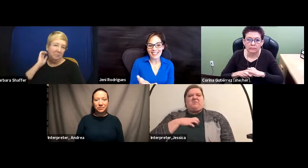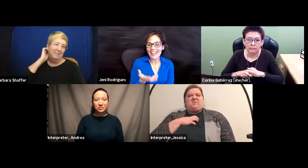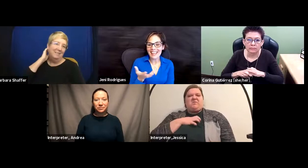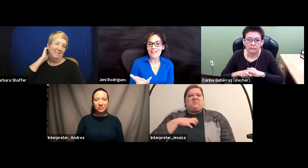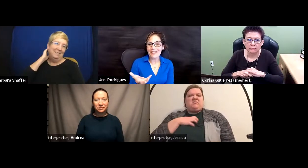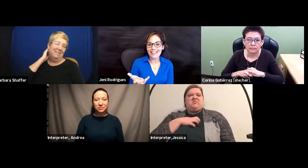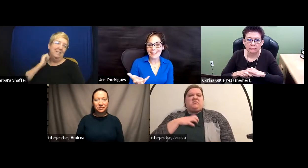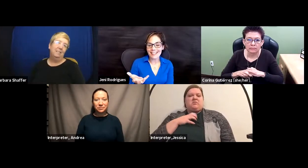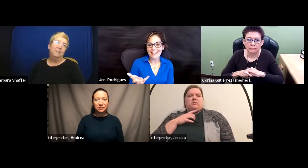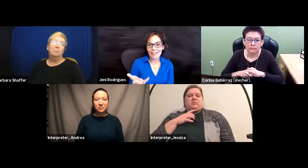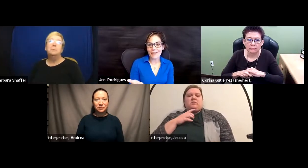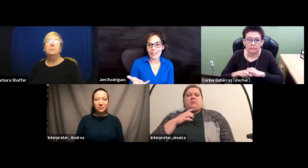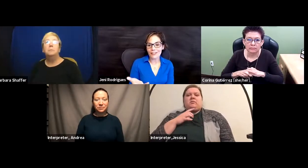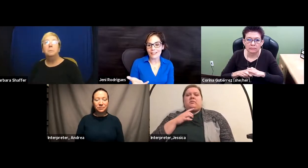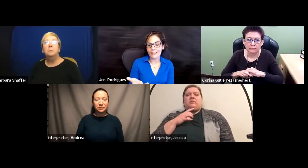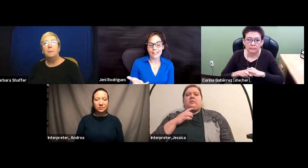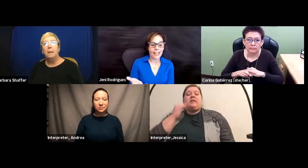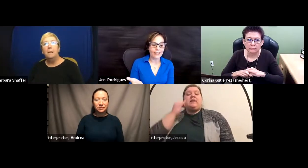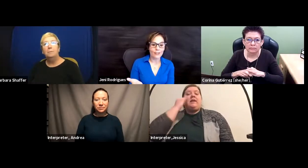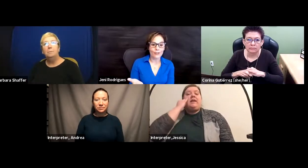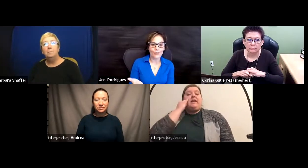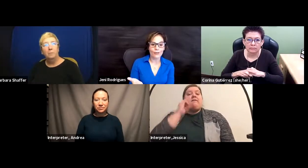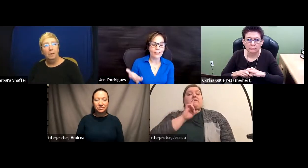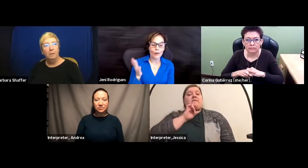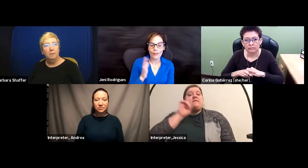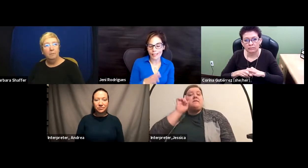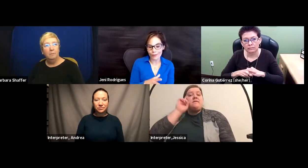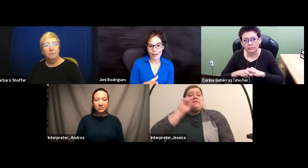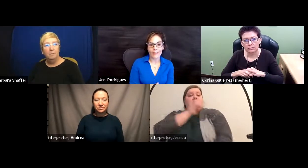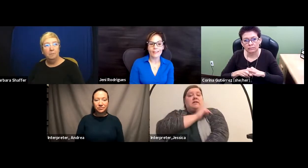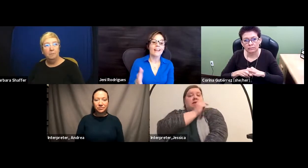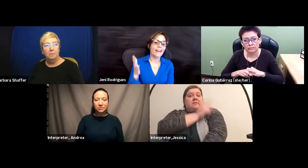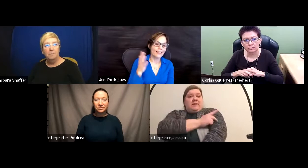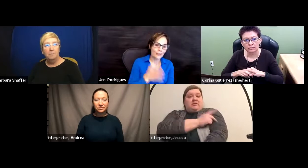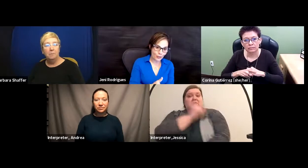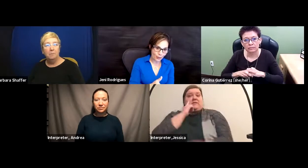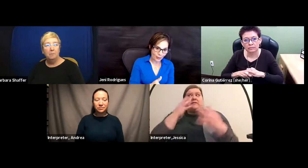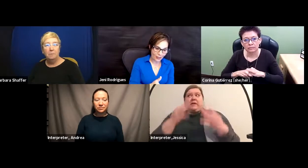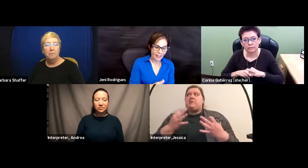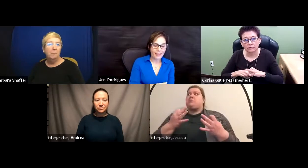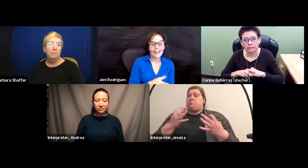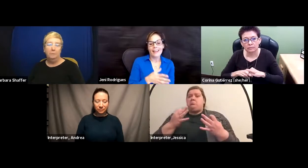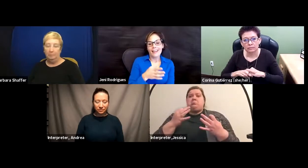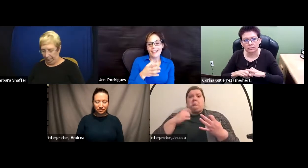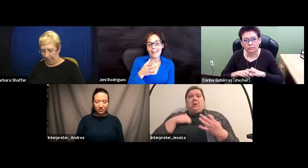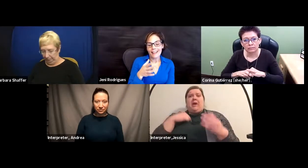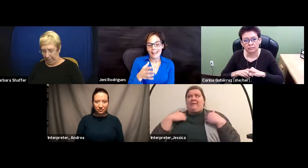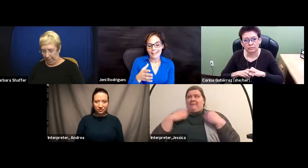If the deaf patient decides to go the legal route and sue, then